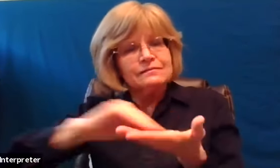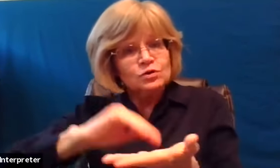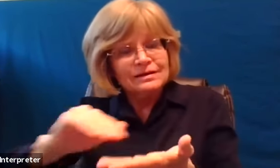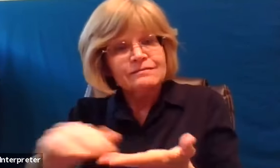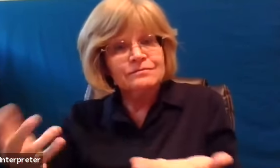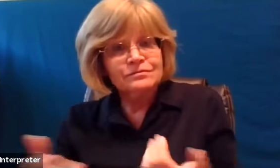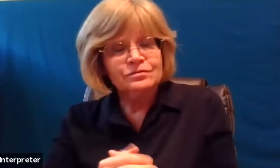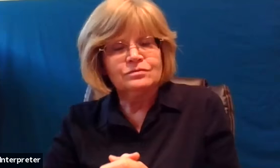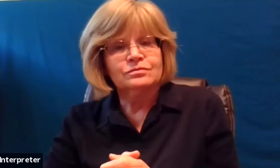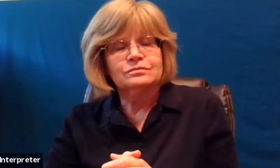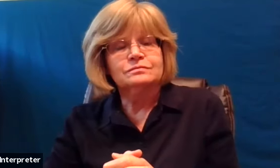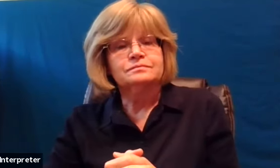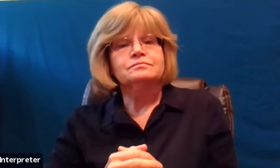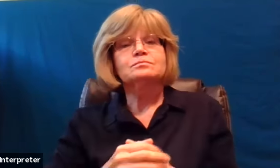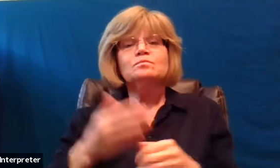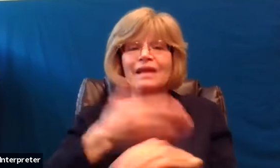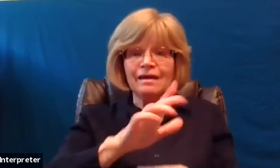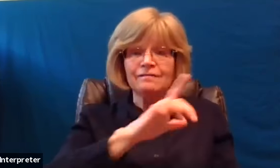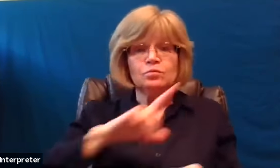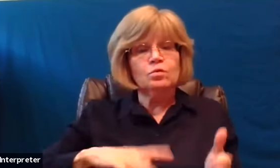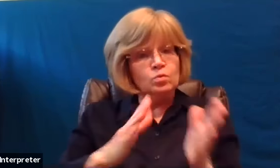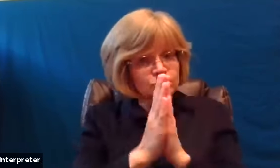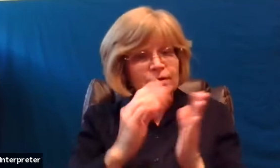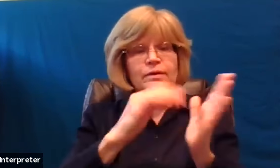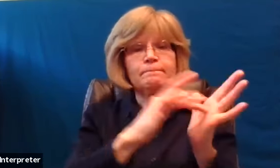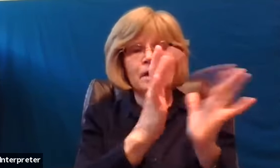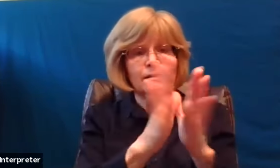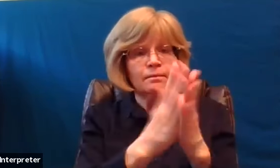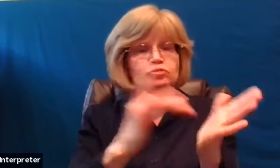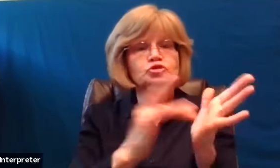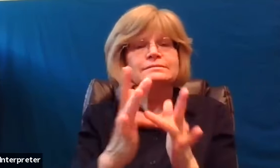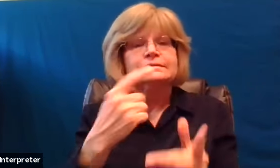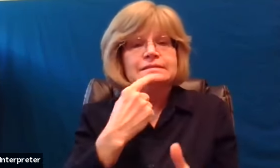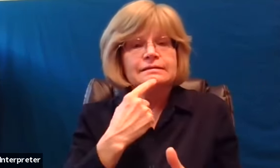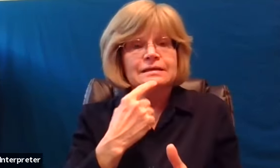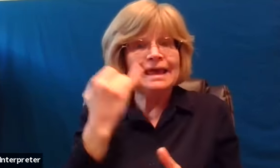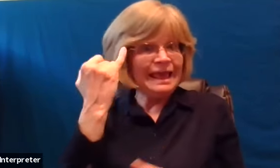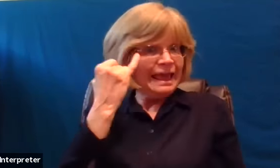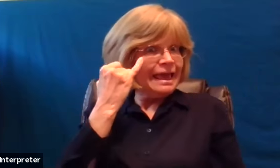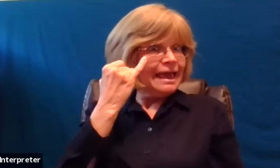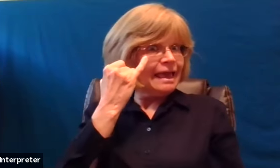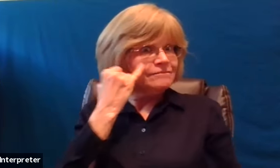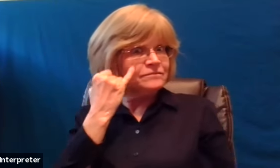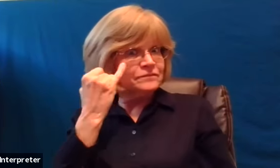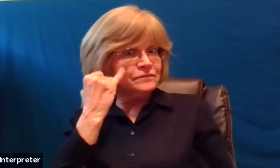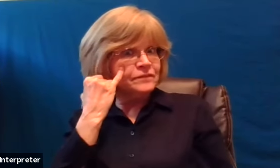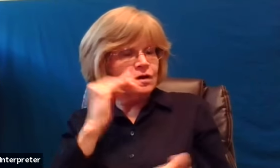he said in those verses two verses later by declaring for if you forgive others their